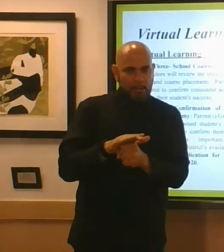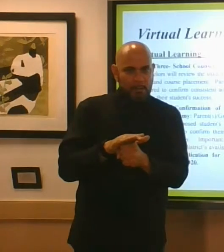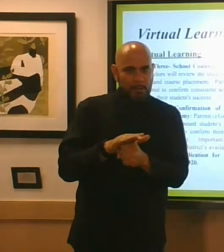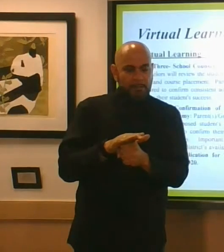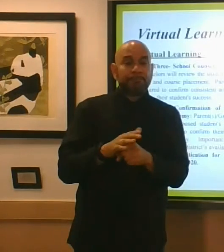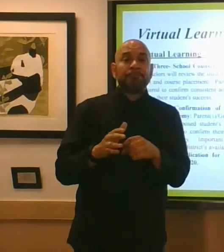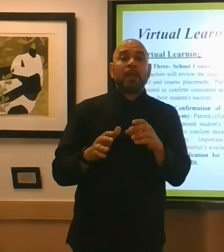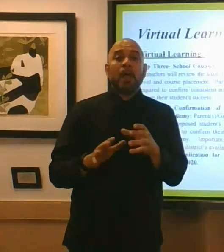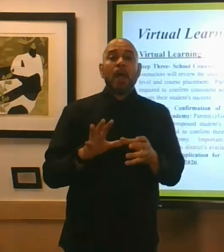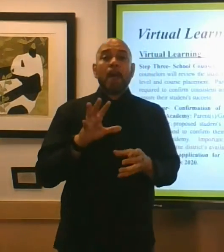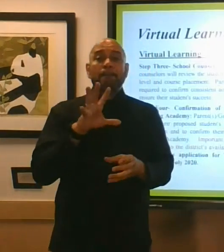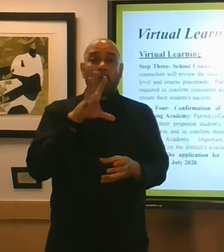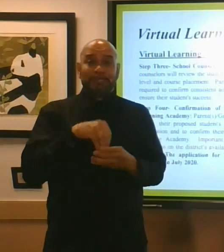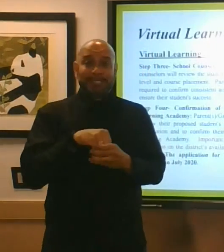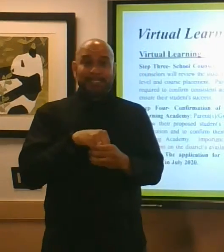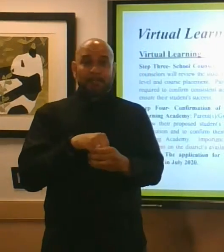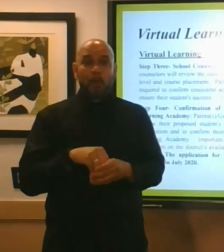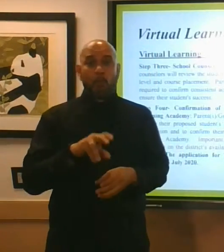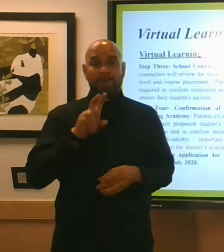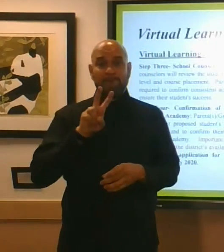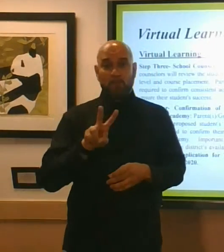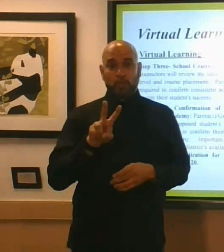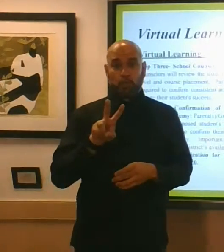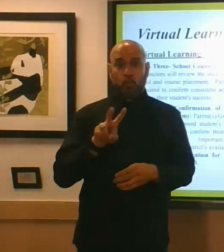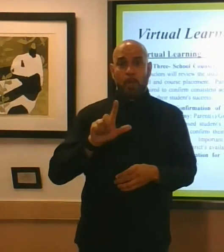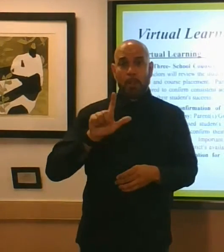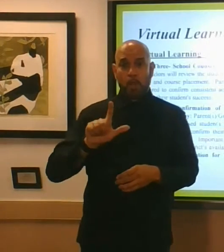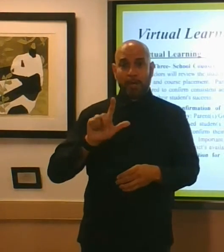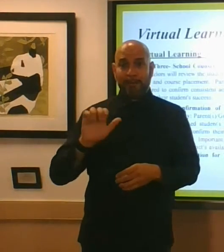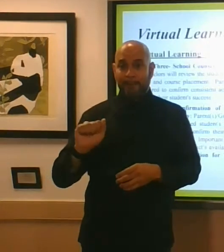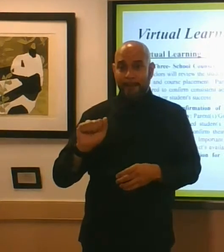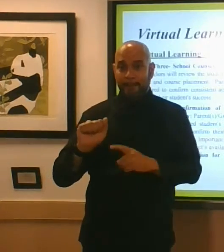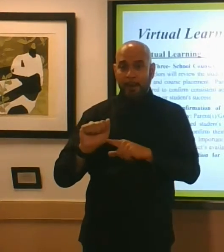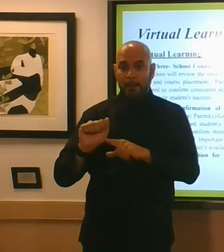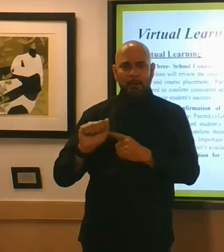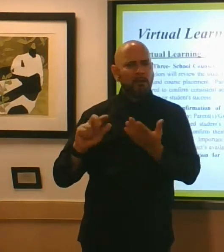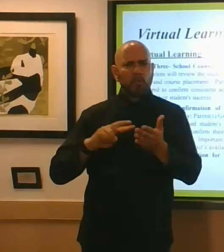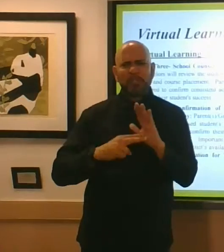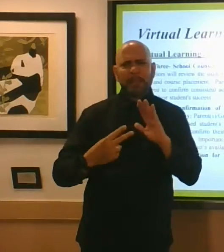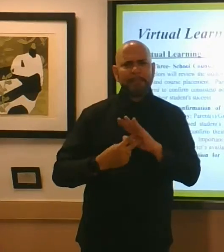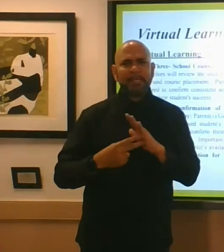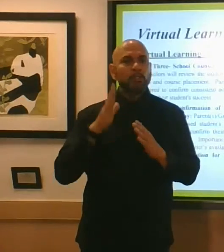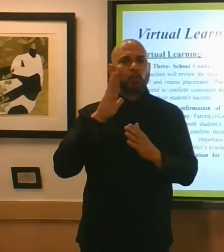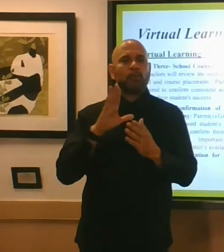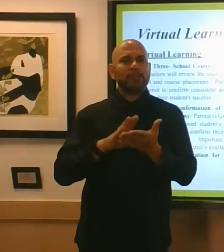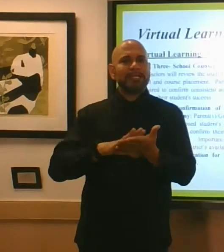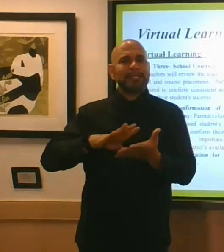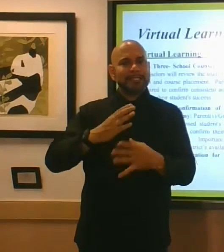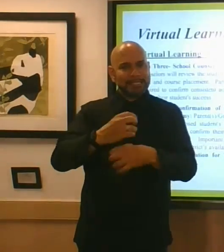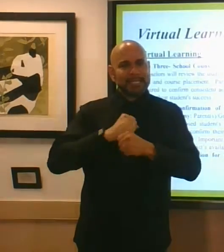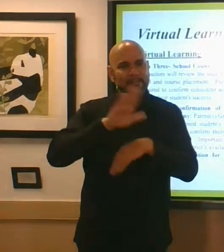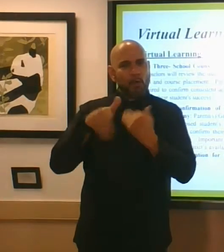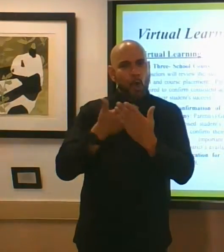participating in the virtual learning academy means that you will receive all of your instruction